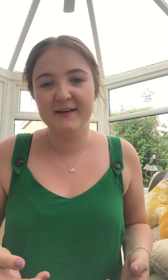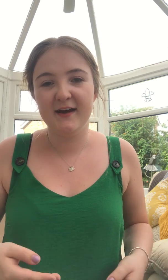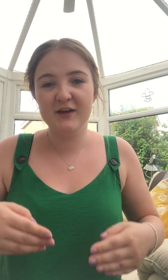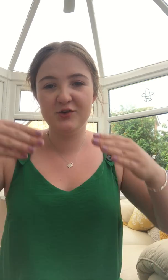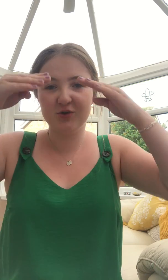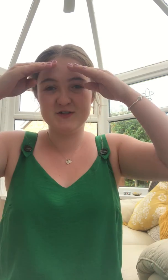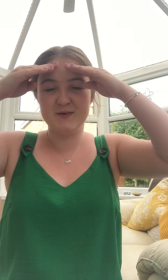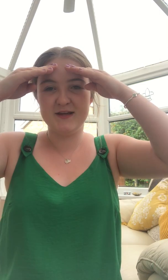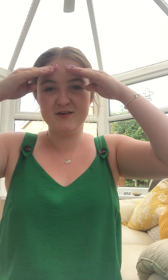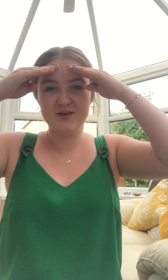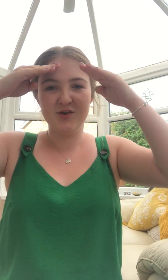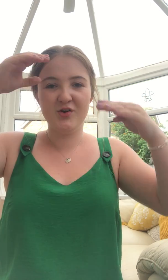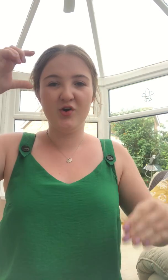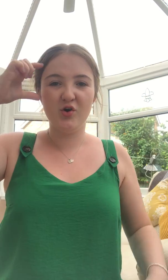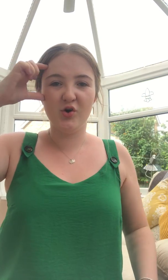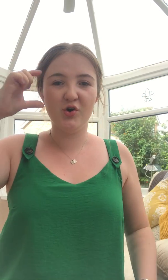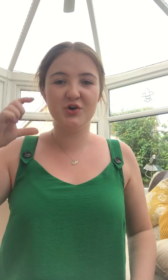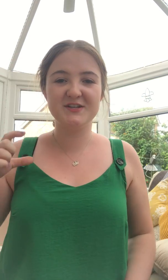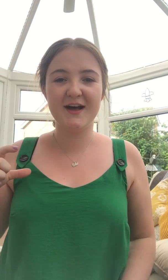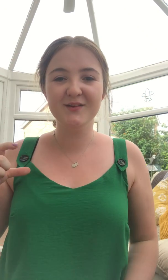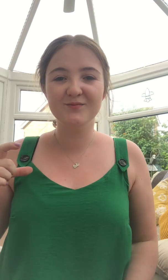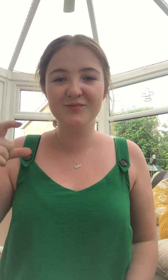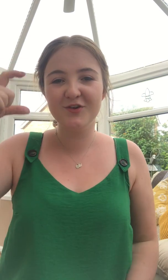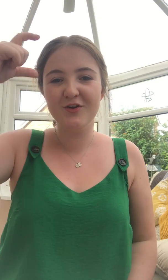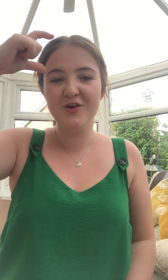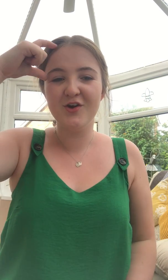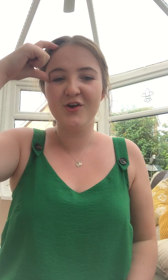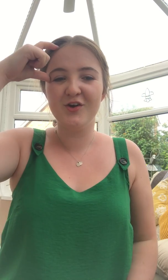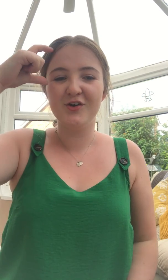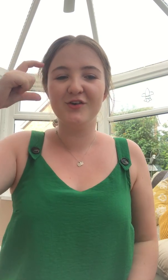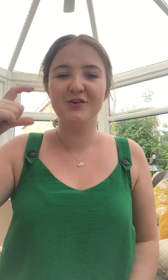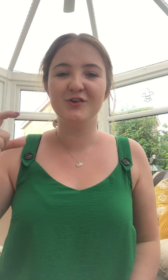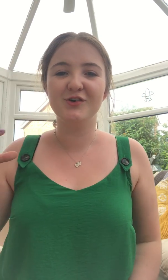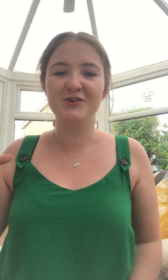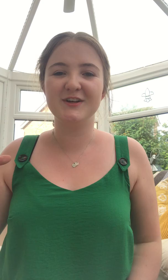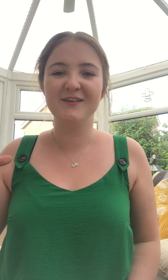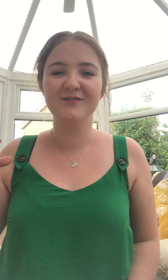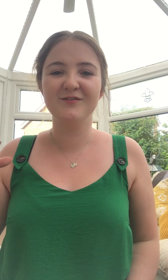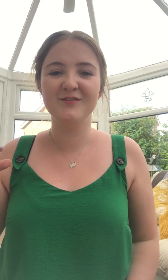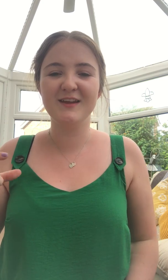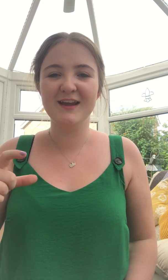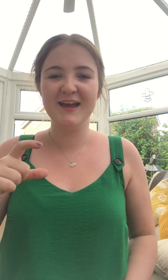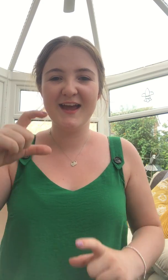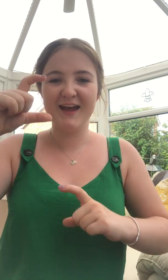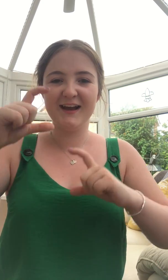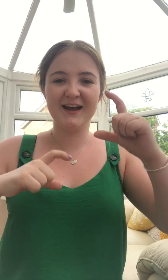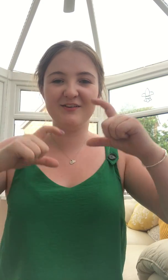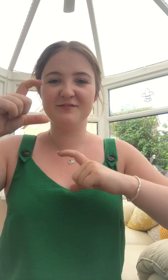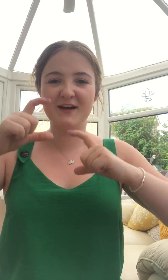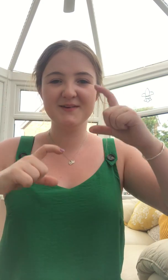are you going to be in a hotel hotel caravan